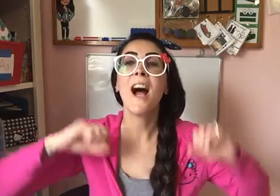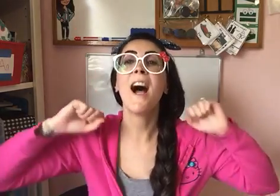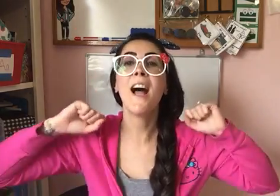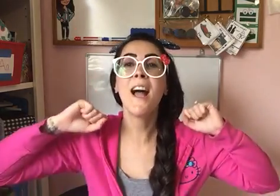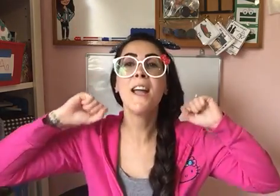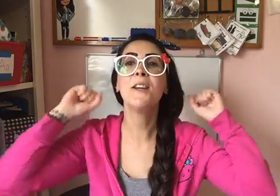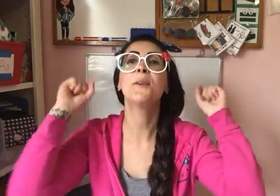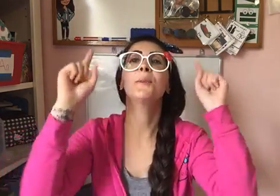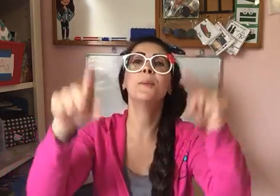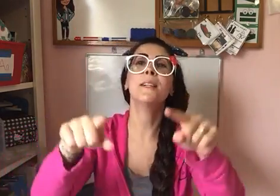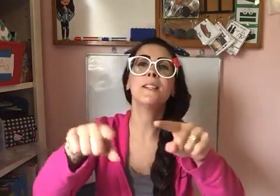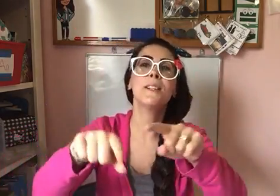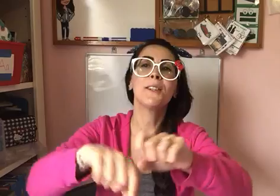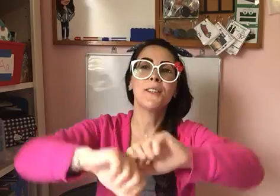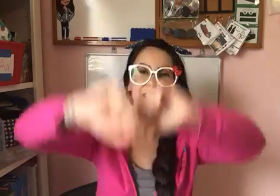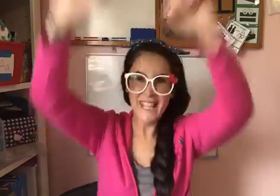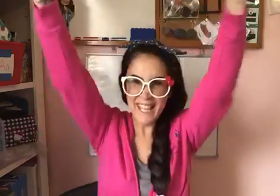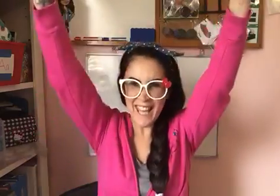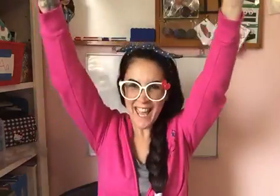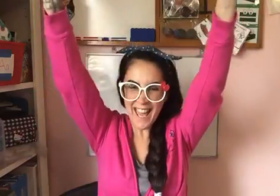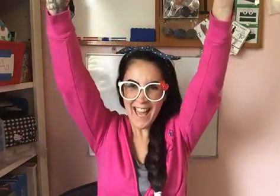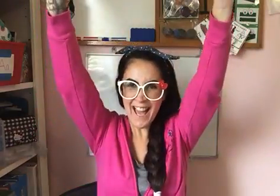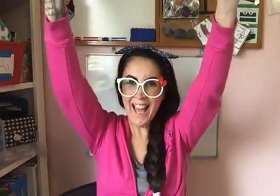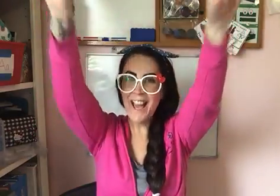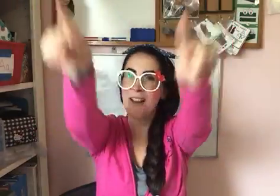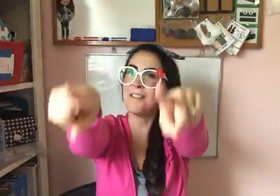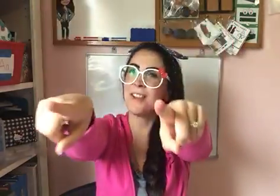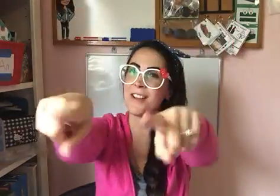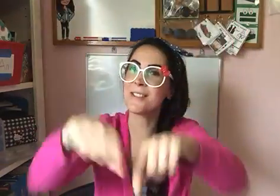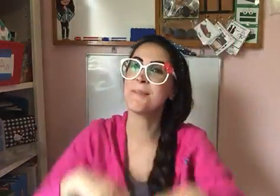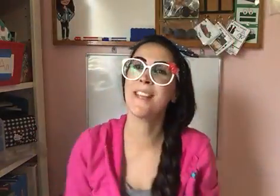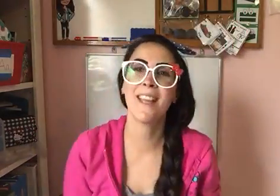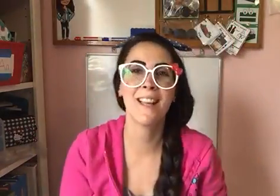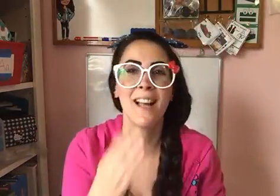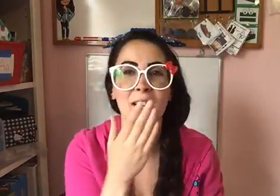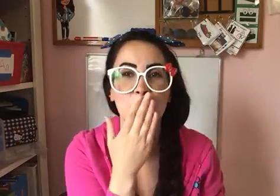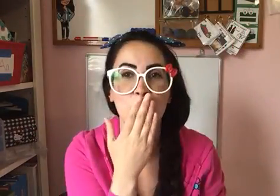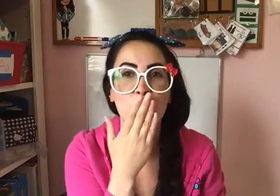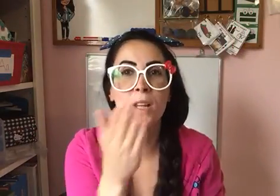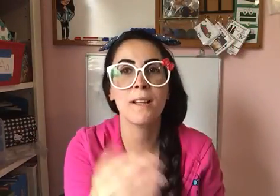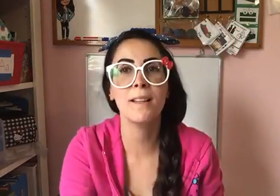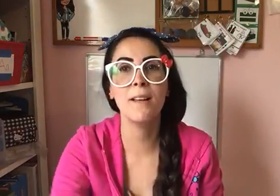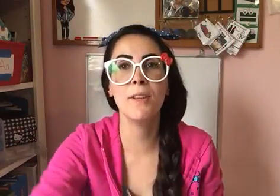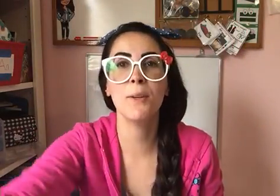I will learn. Yeah, have an awesome day, guys. Love you.